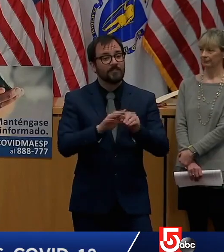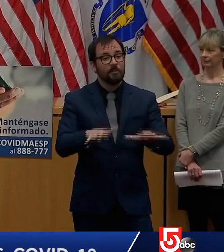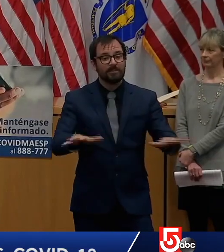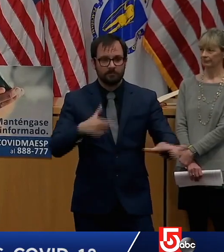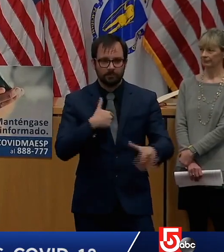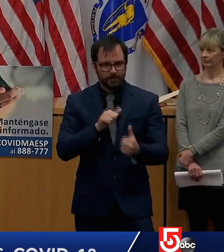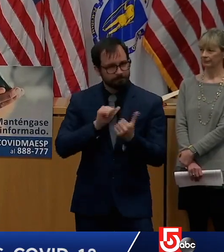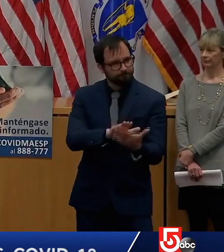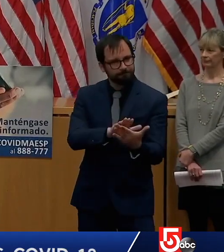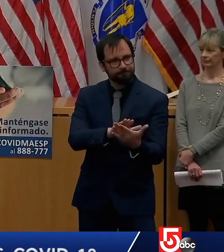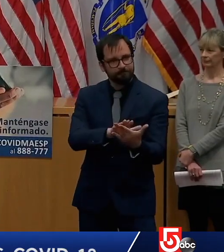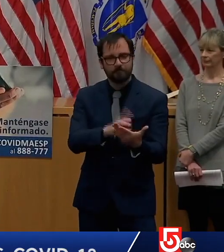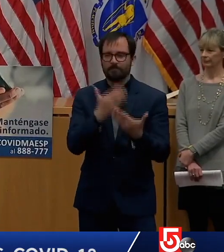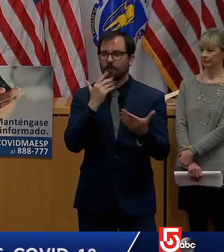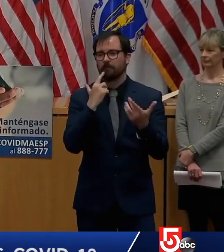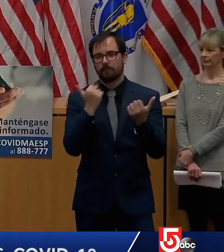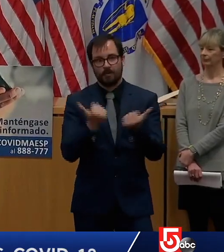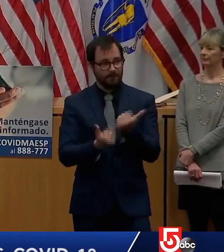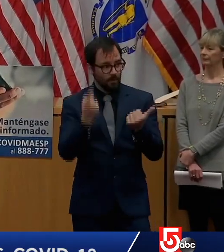turn it over to the lieutenant governor